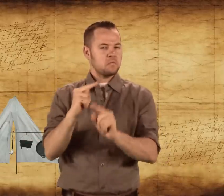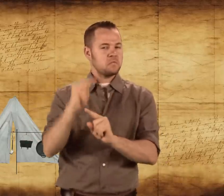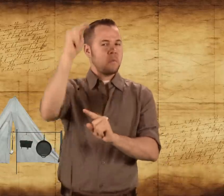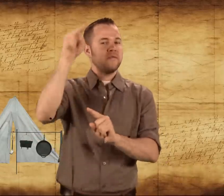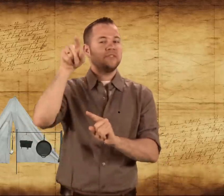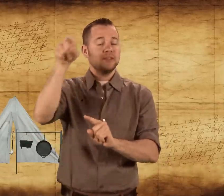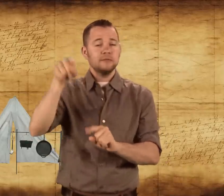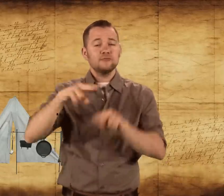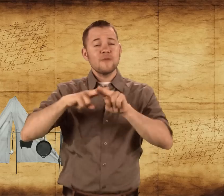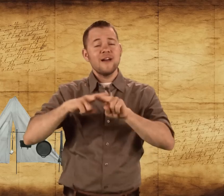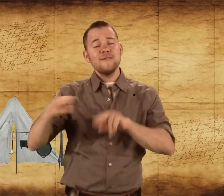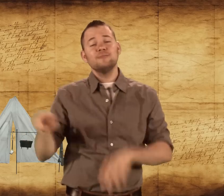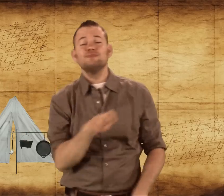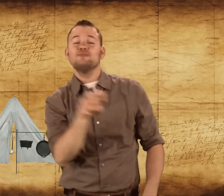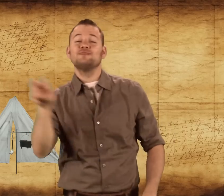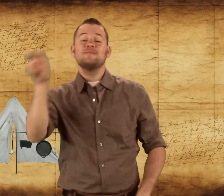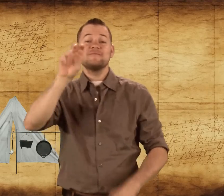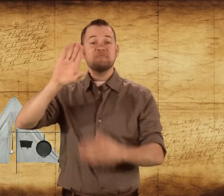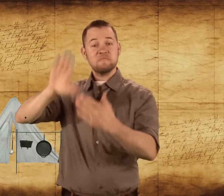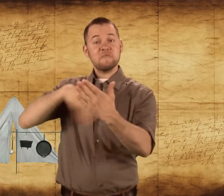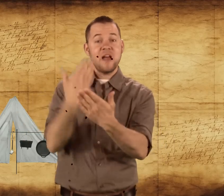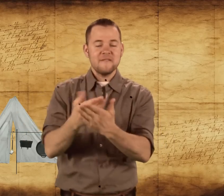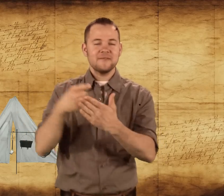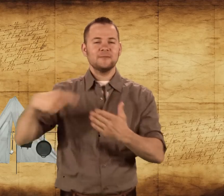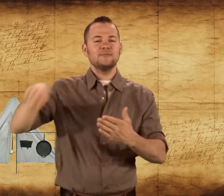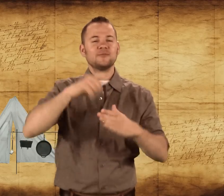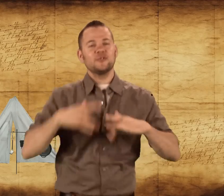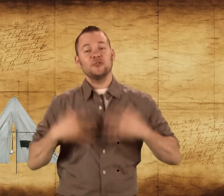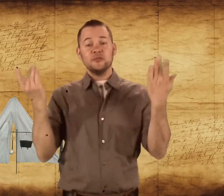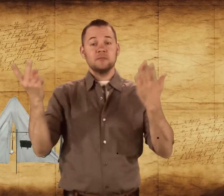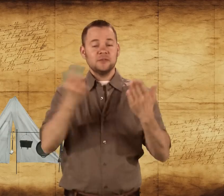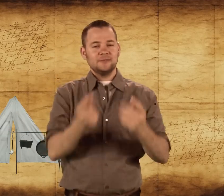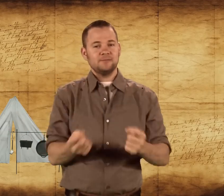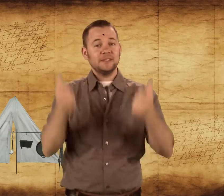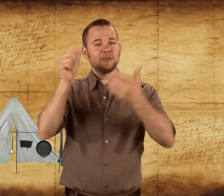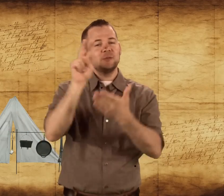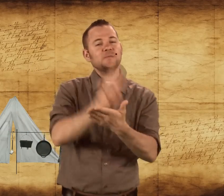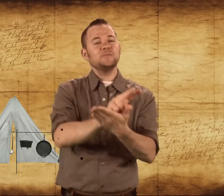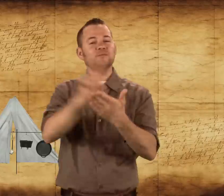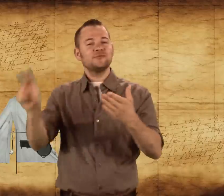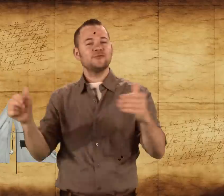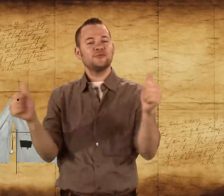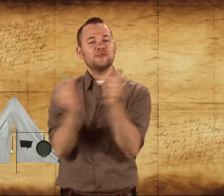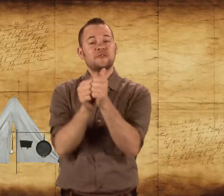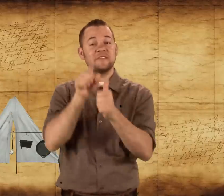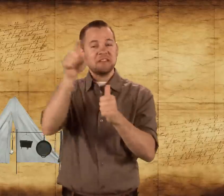He went 2 hours north via train and stayed there for 2 weeks with Douglas Hilden.